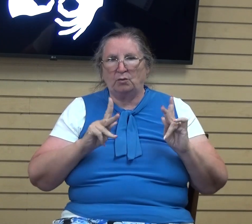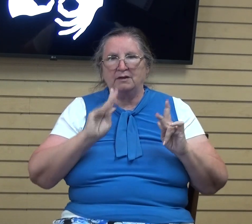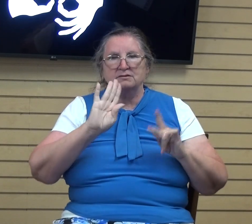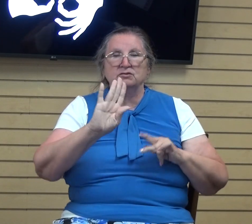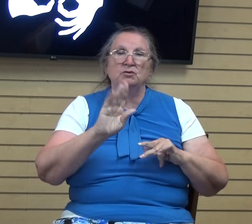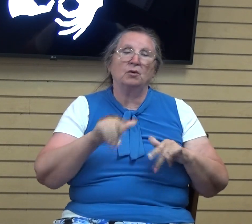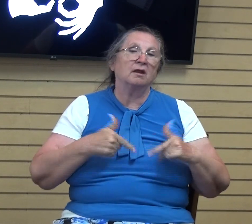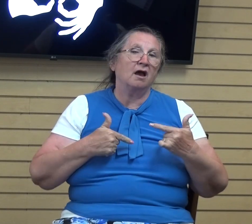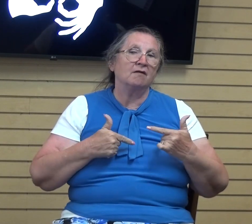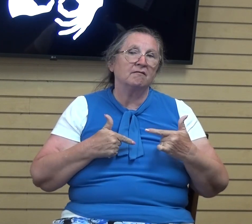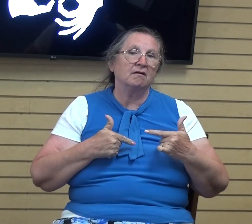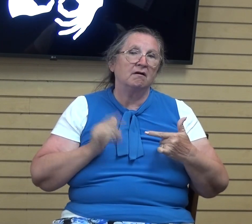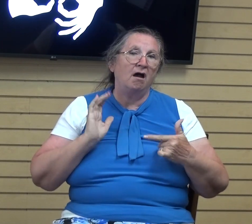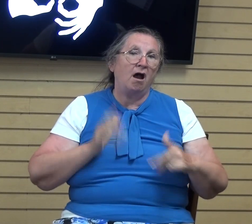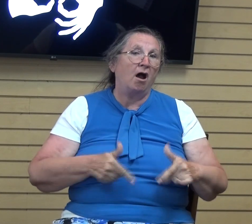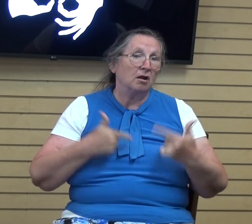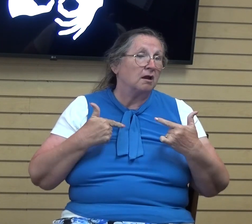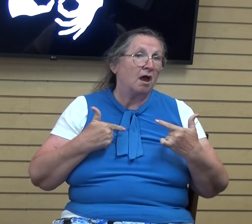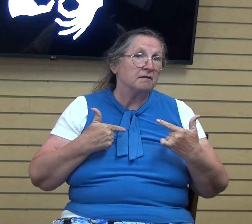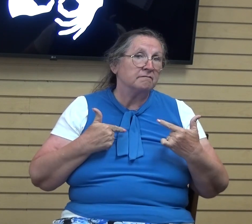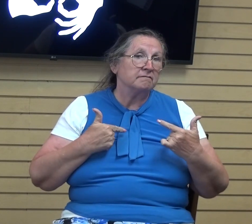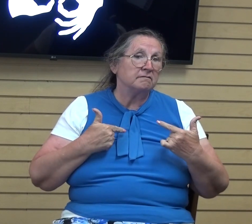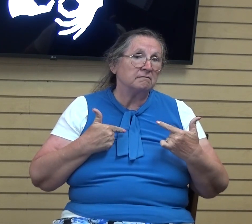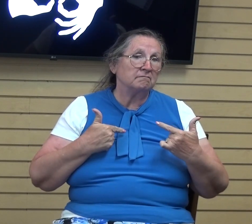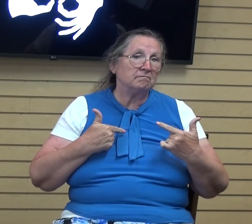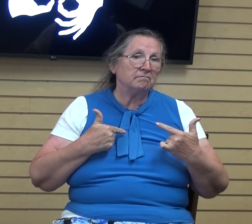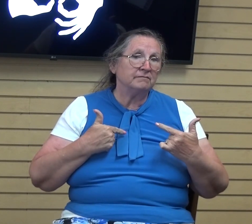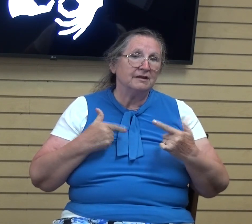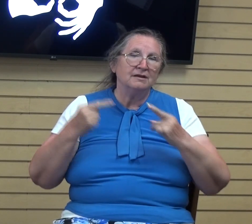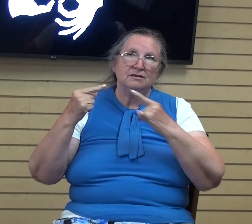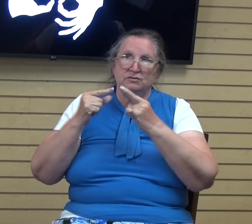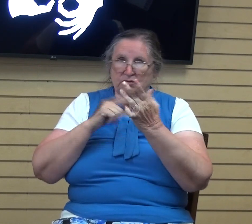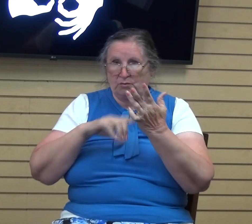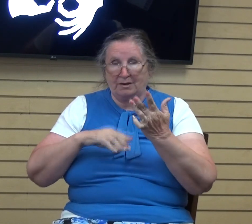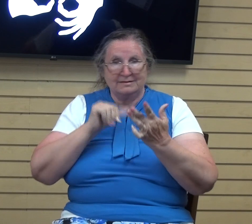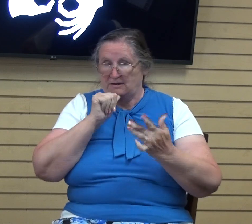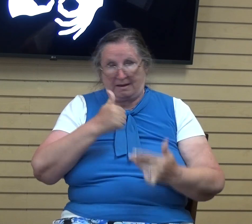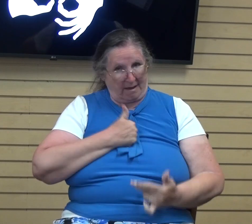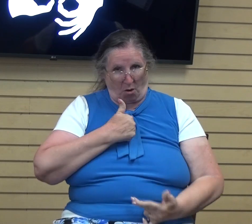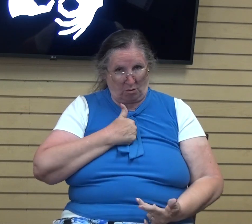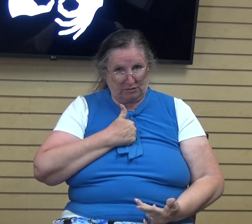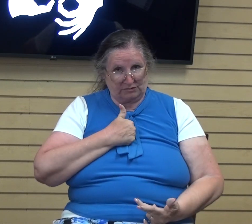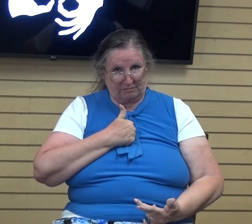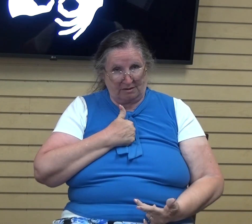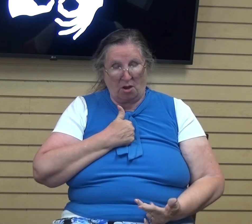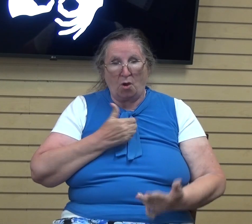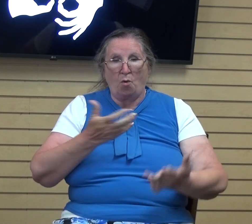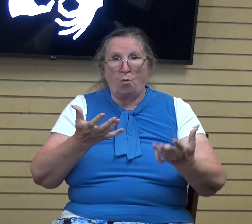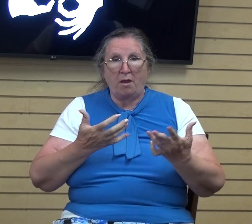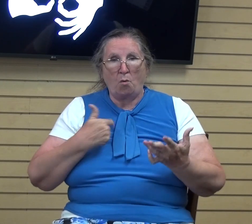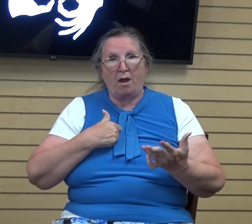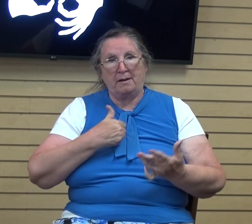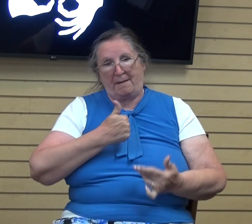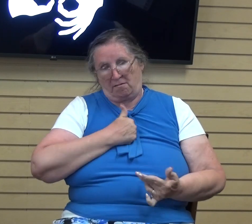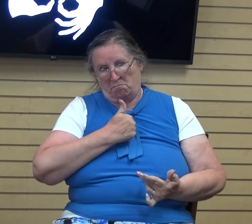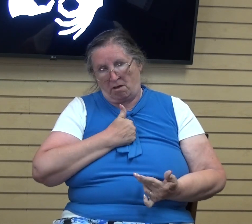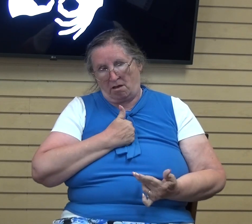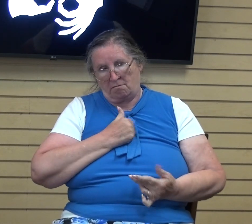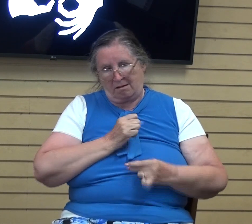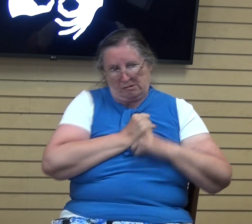And that's our life is, is unto Christ. It's not our own, you know, and we want to make it so much of our own and hold on to things